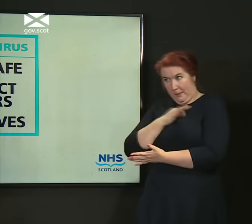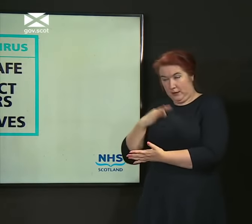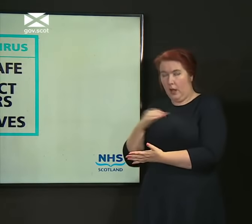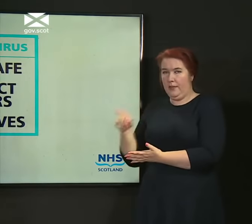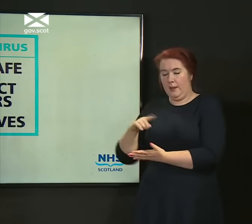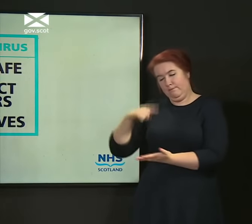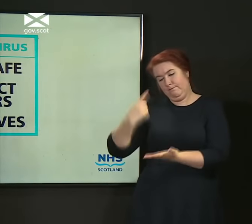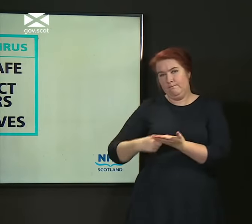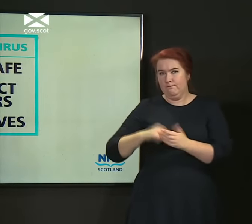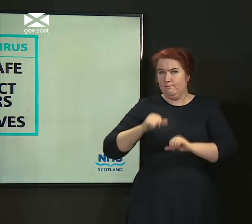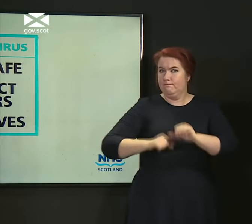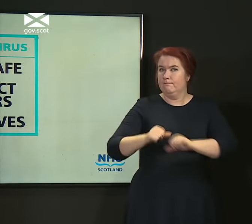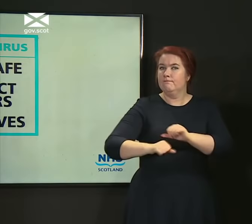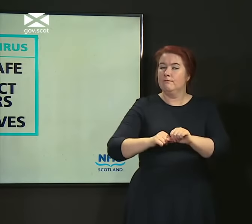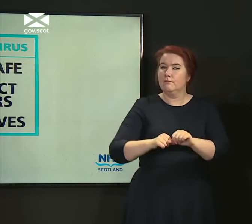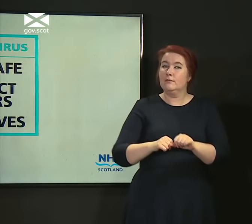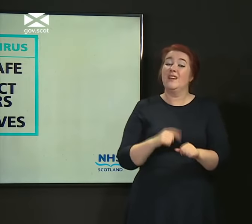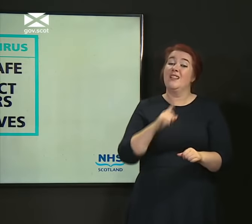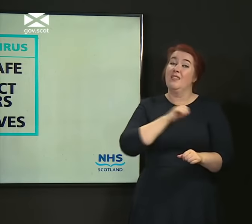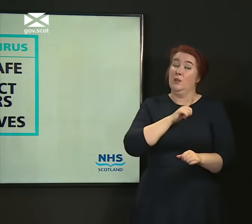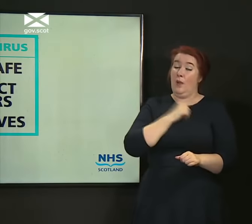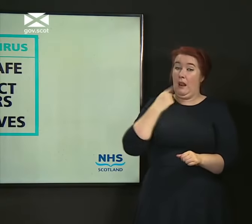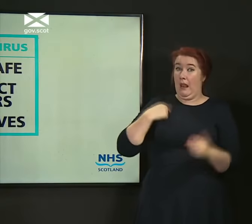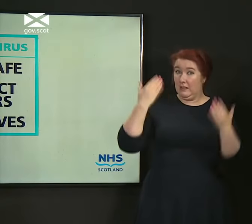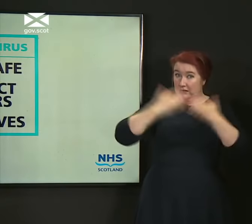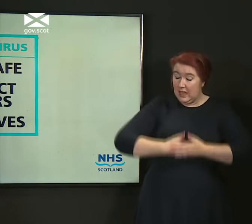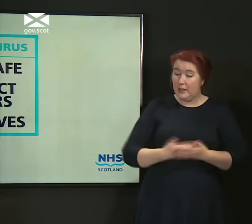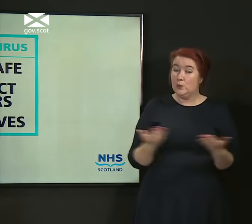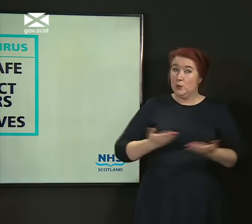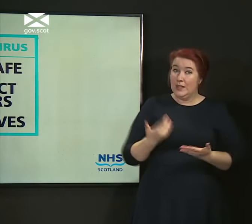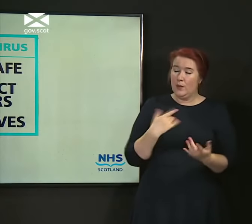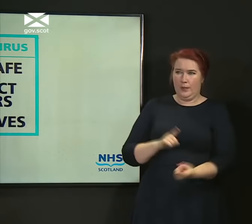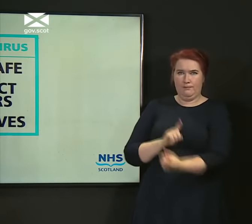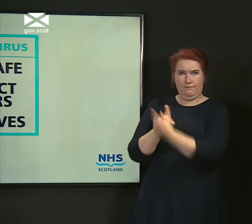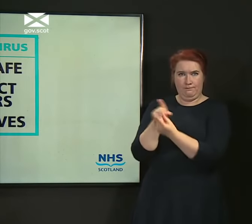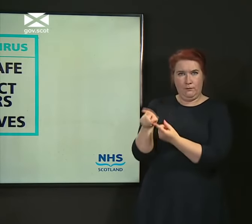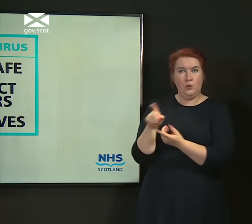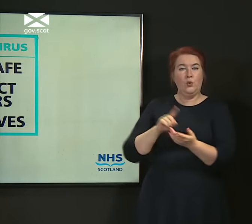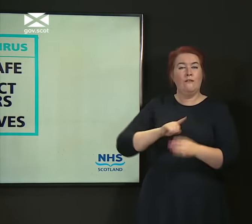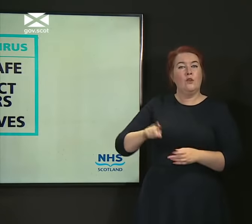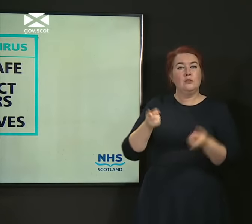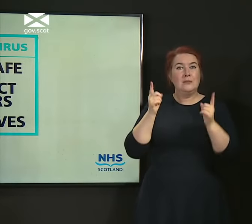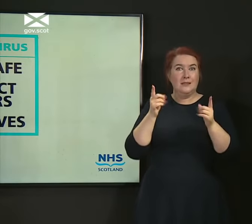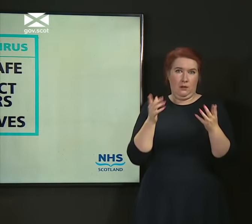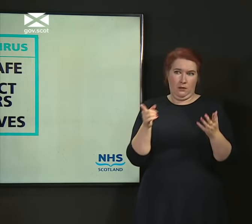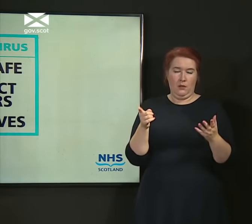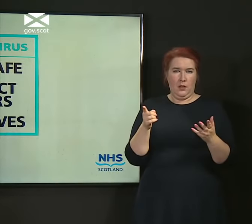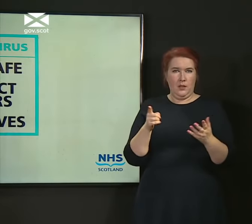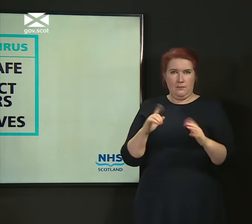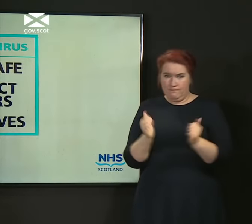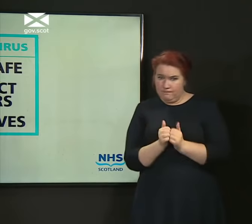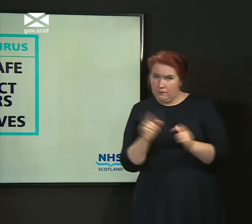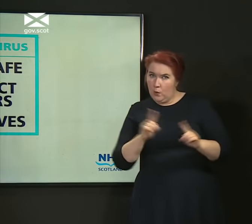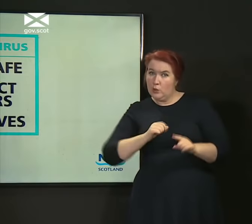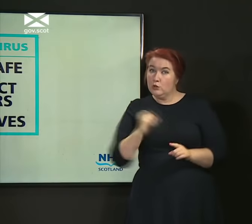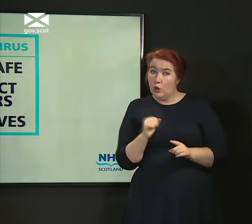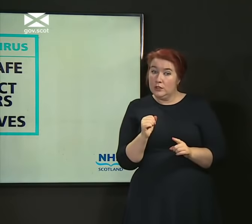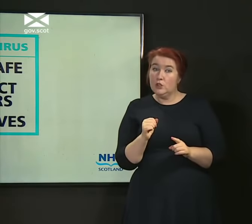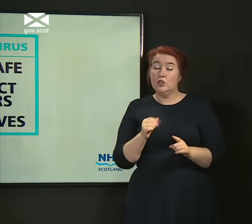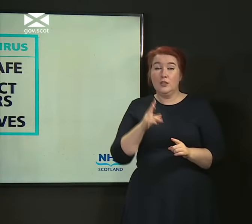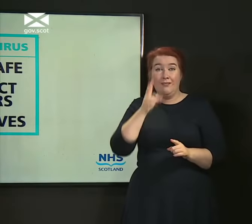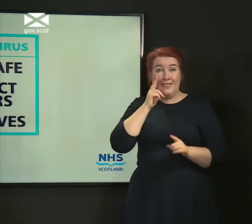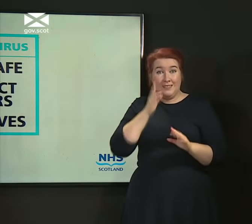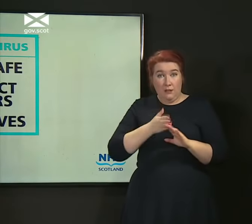steps. And we have therefore met last night and today with the First Minister to take appropriate steps for Scottish visitors